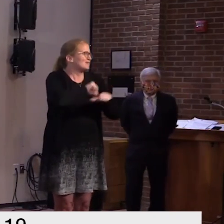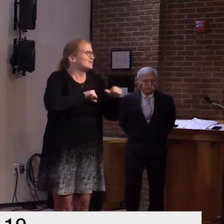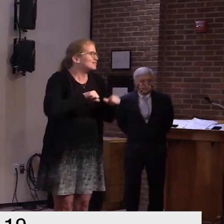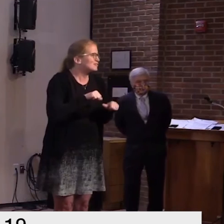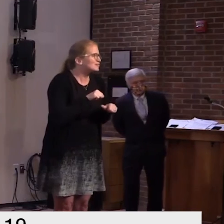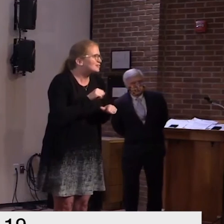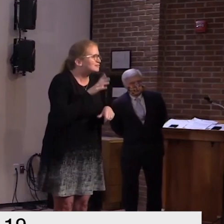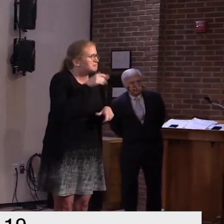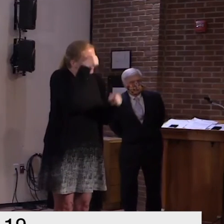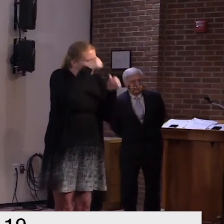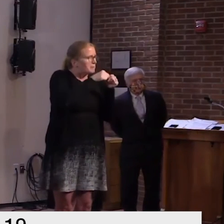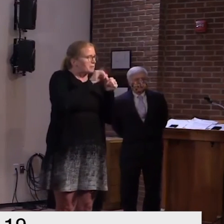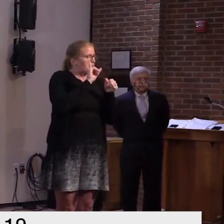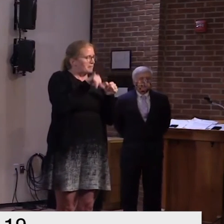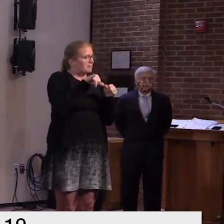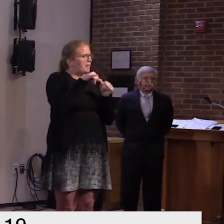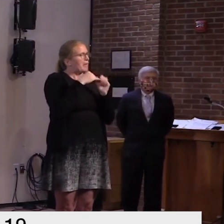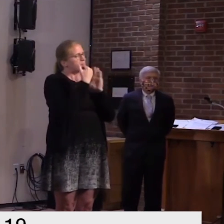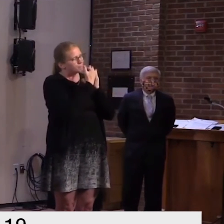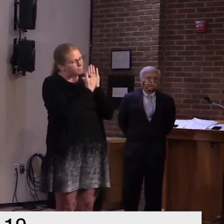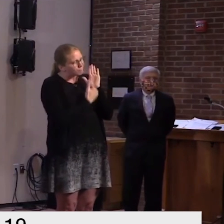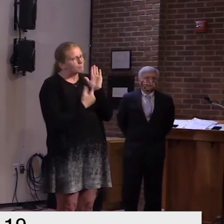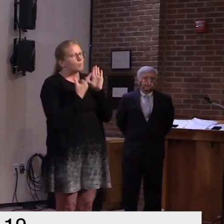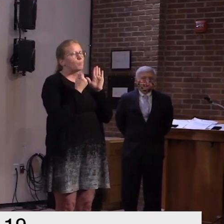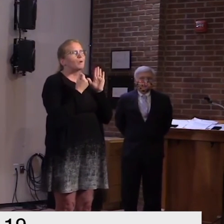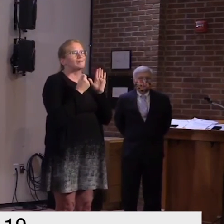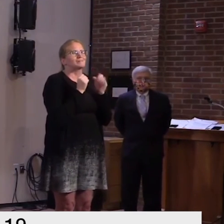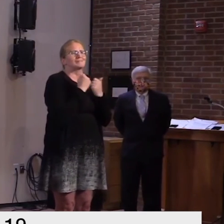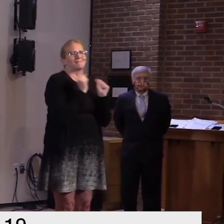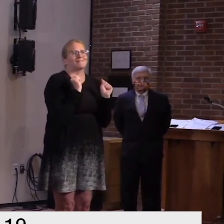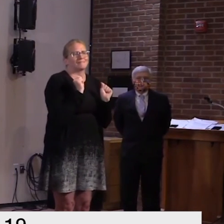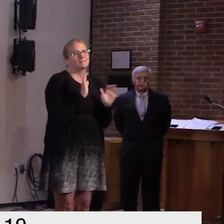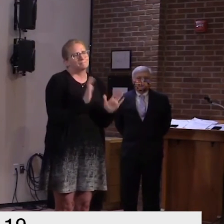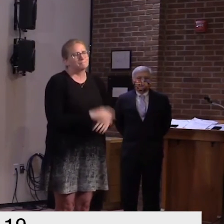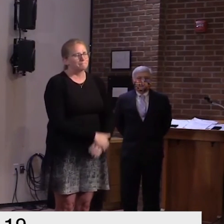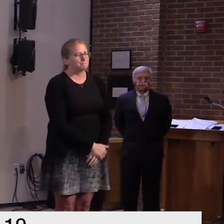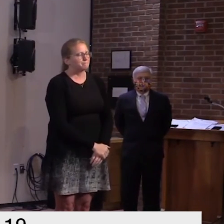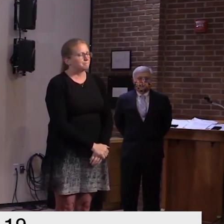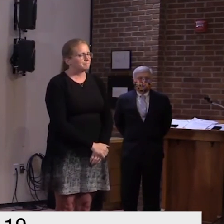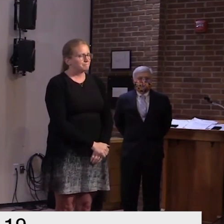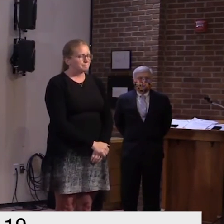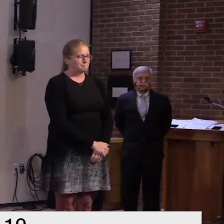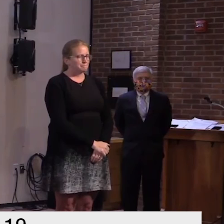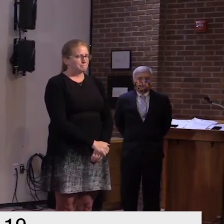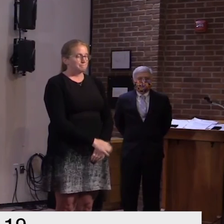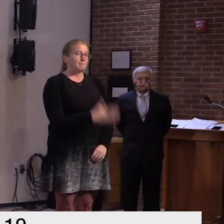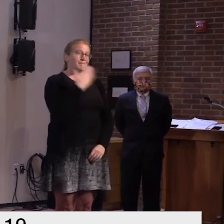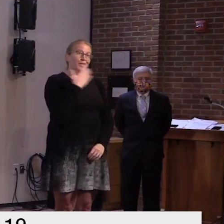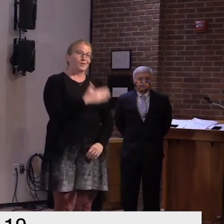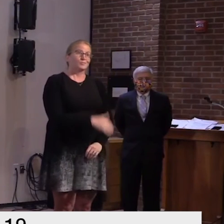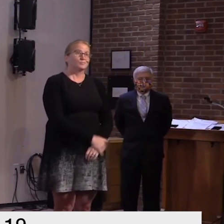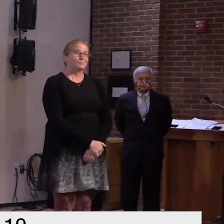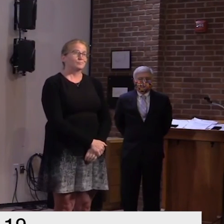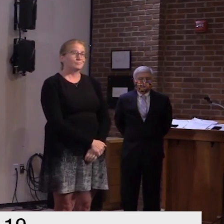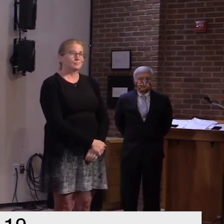engage in these in some of these uh gatherings thank you